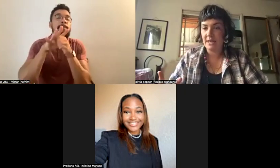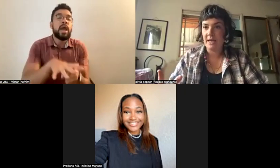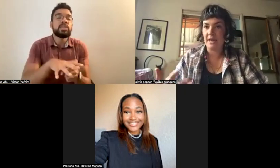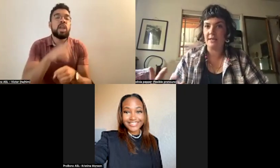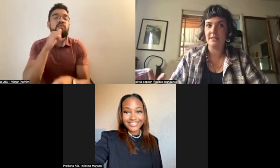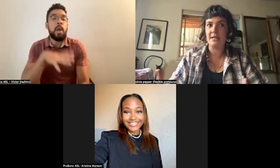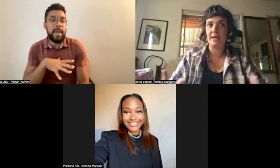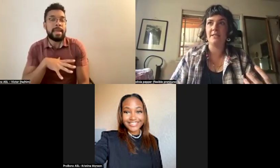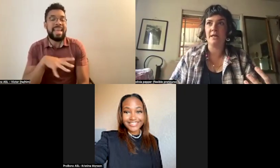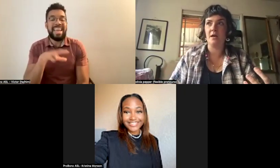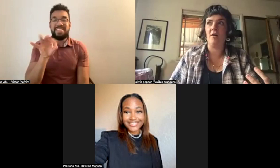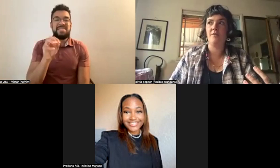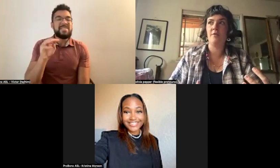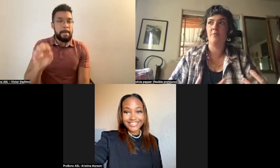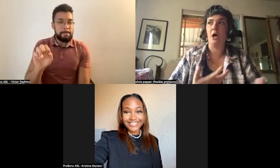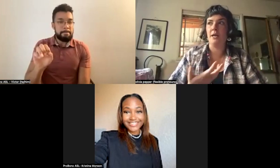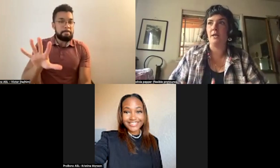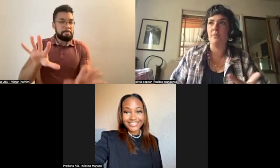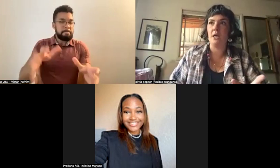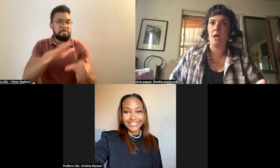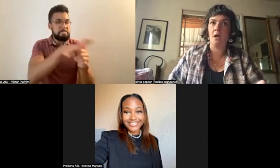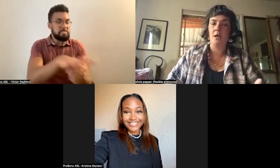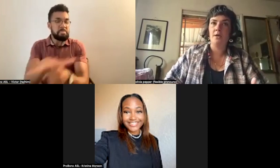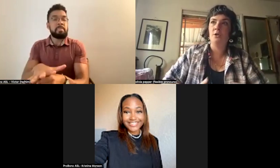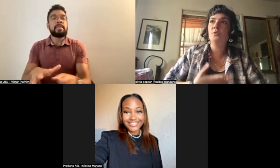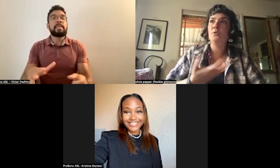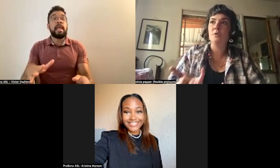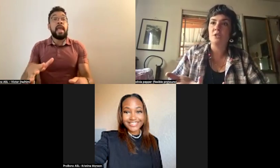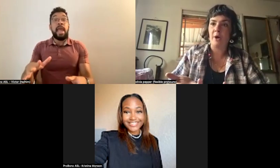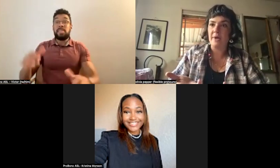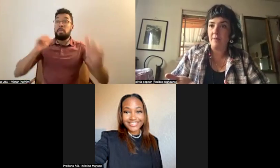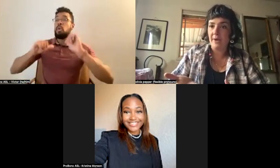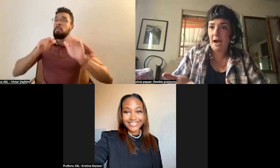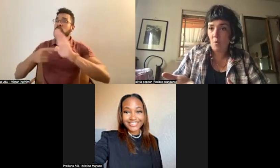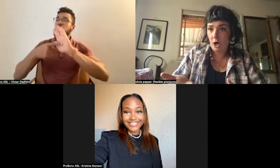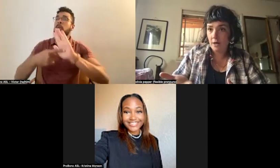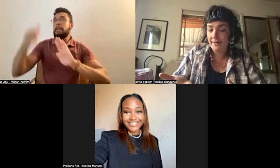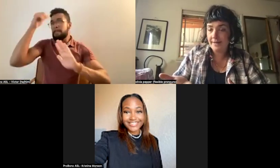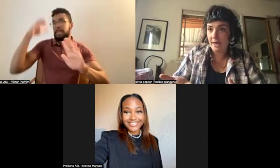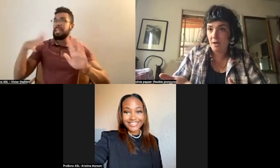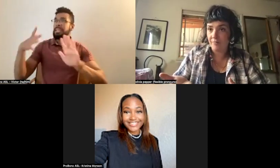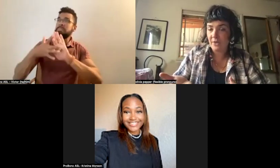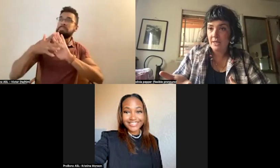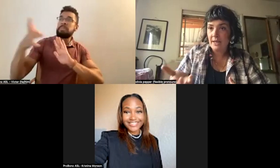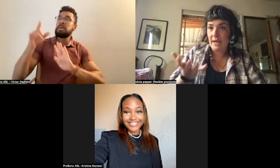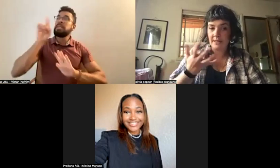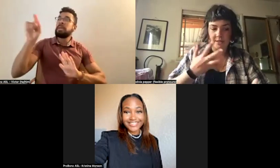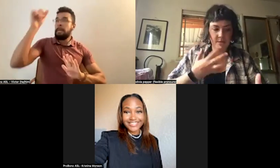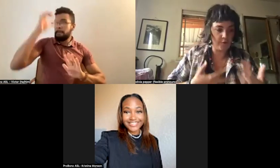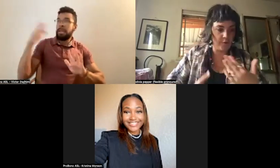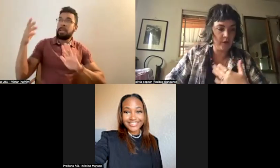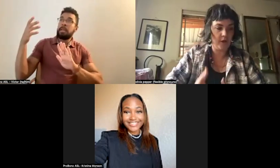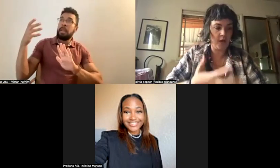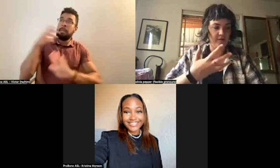and the idea of the body being used by men in power. Um, and